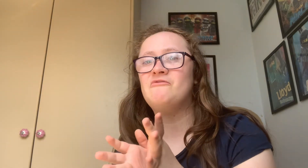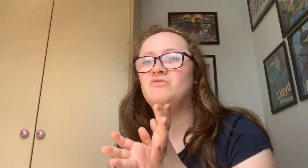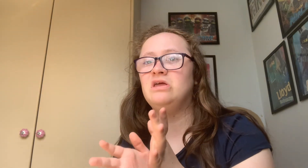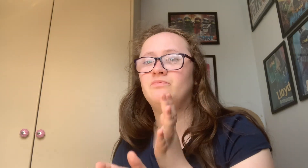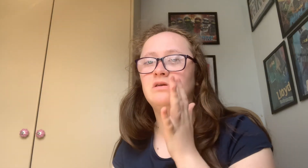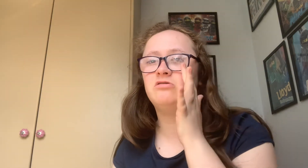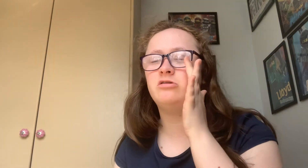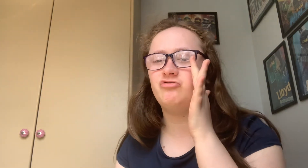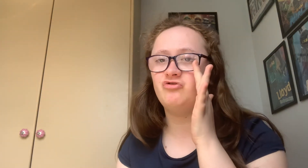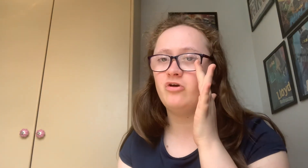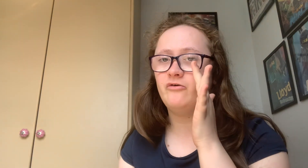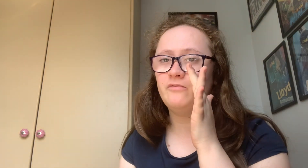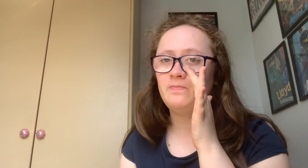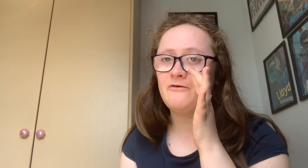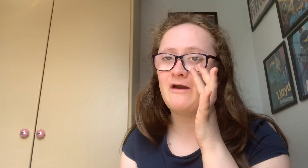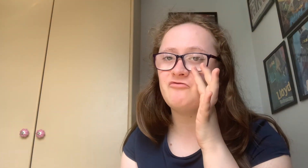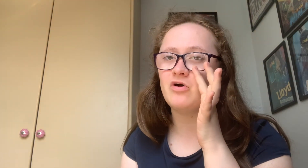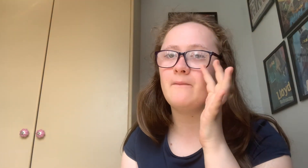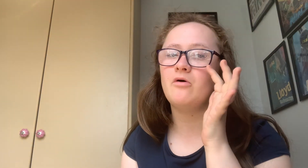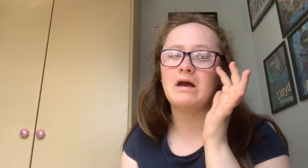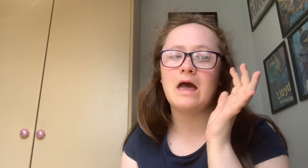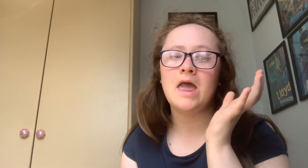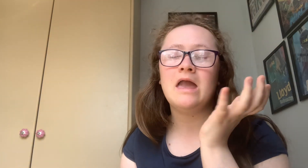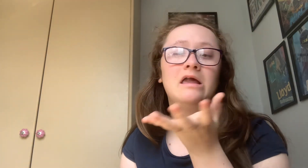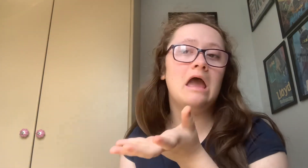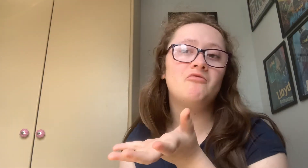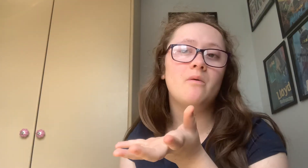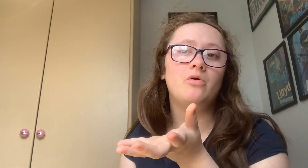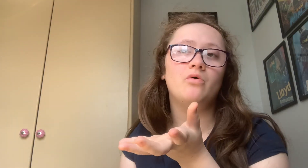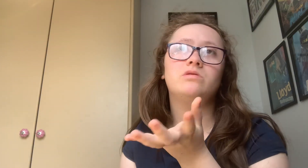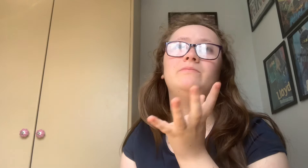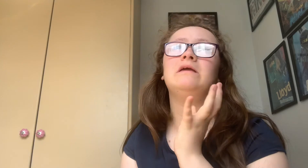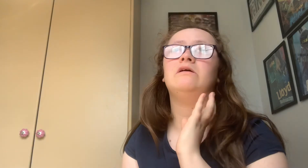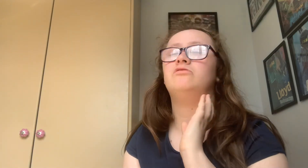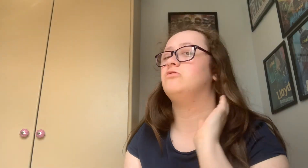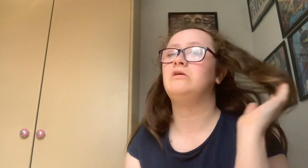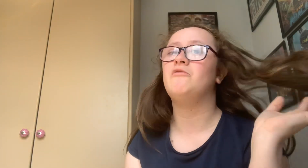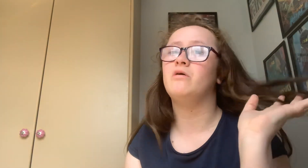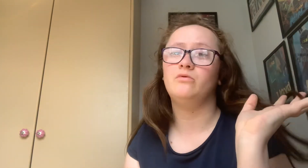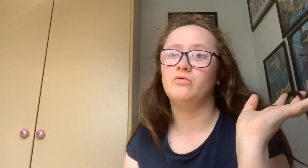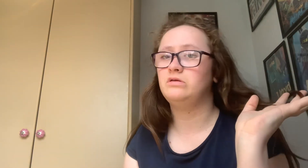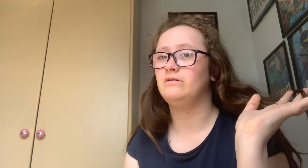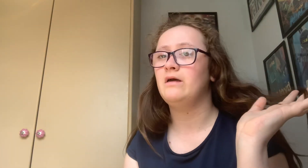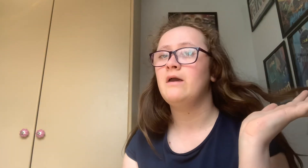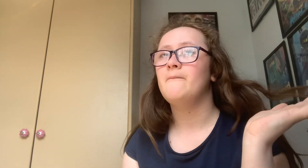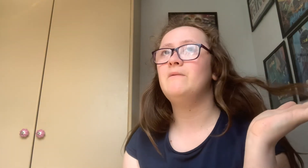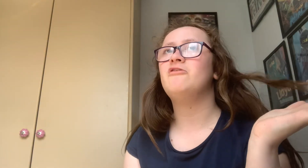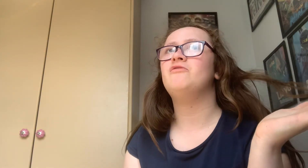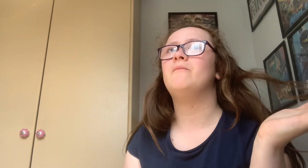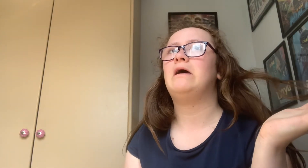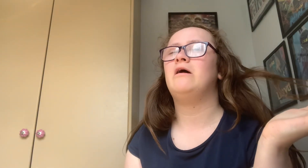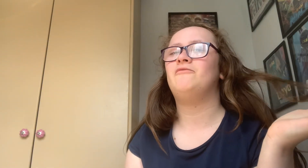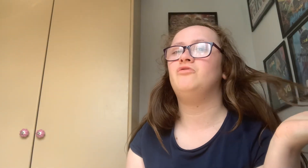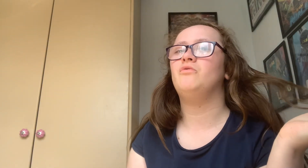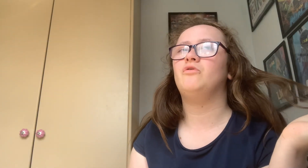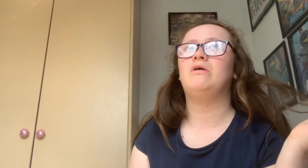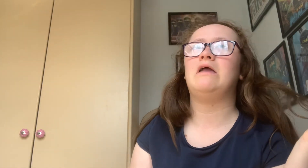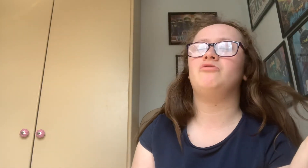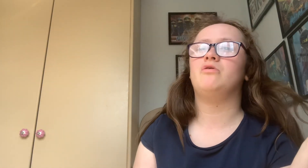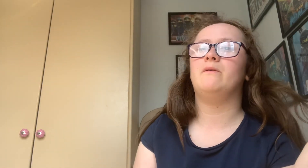for this, but it's the truth if you have to go bokeh get roblox, please just get roblox So make you feel better if you don't get talk a